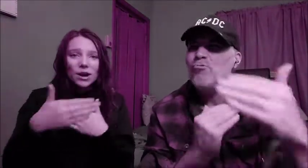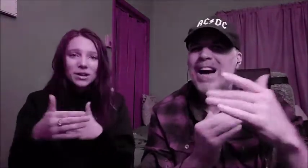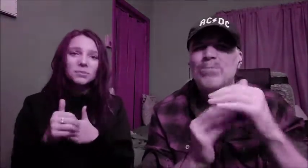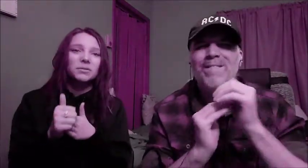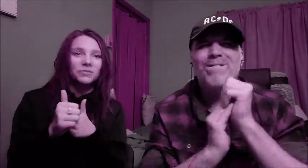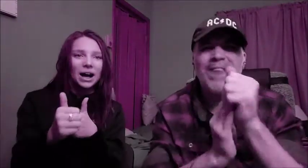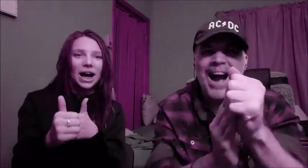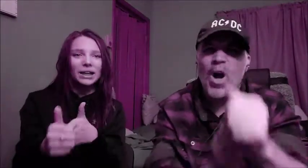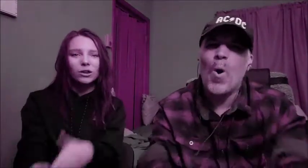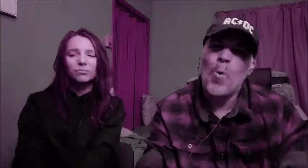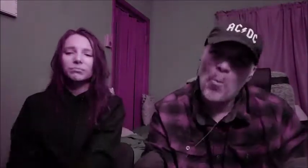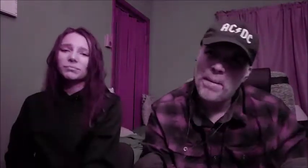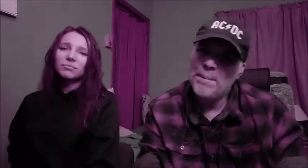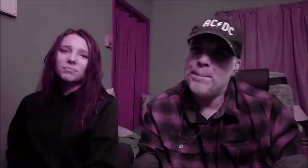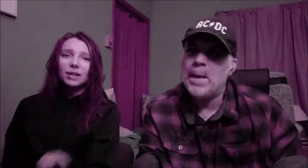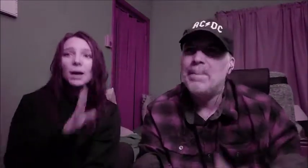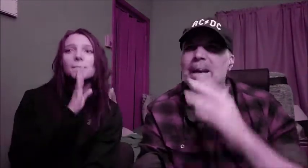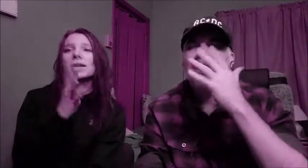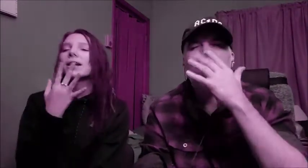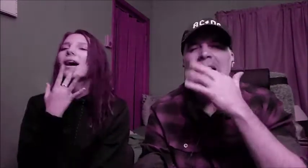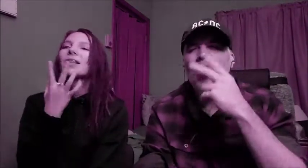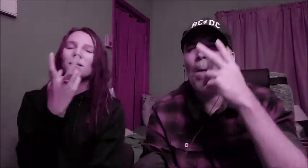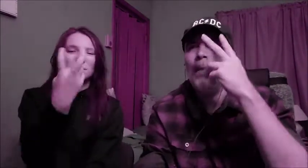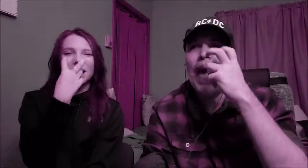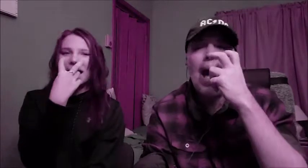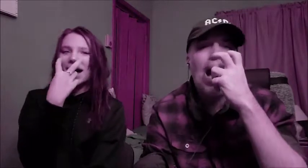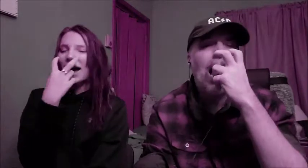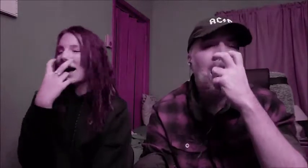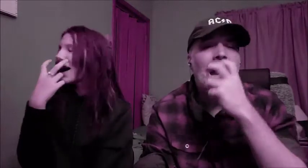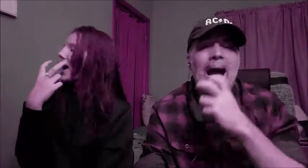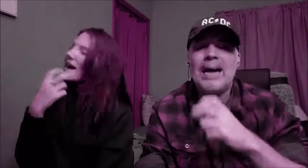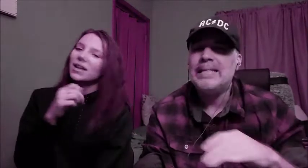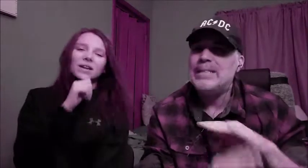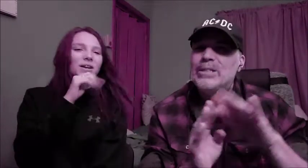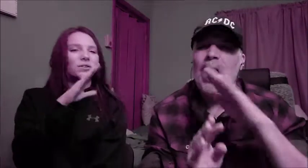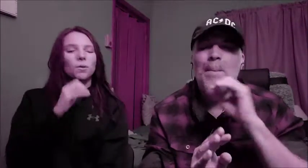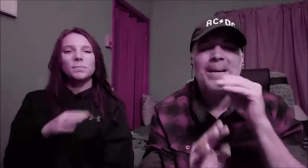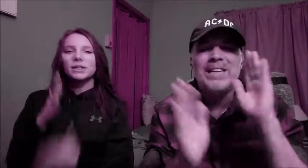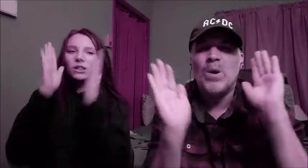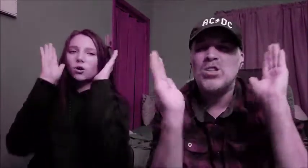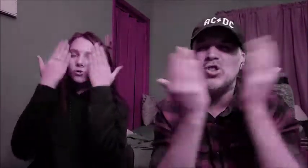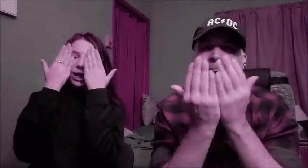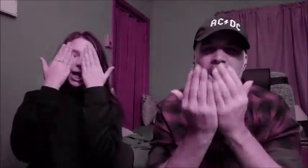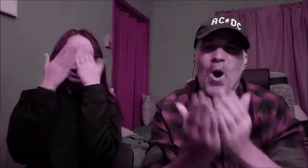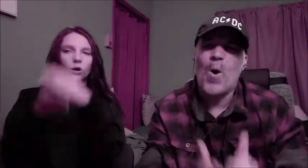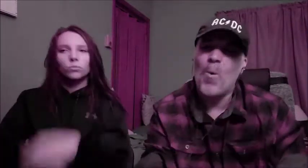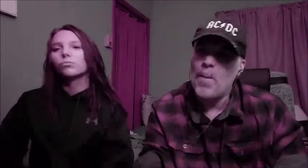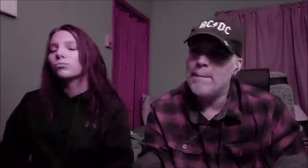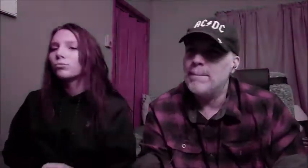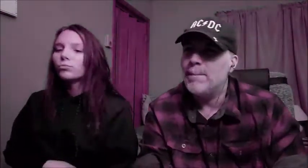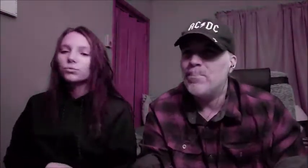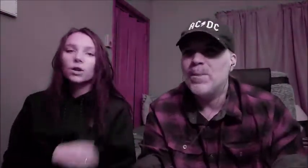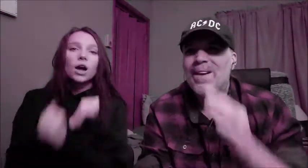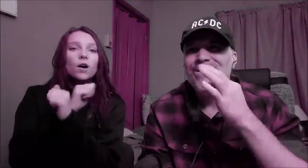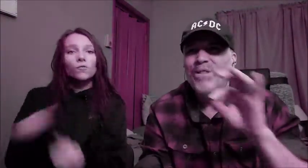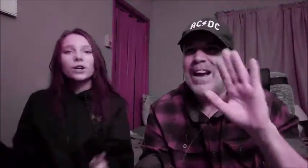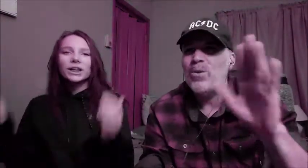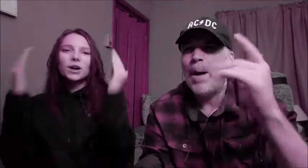the rest will follow Be colorblind, don't be so shallow Free